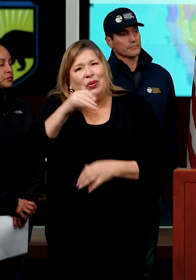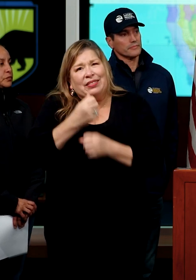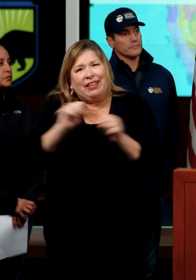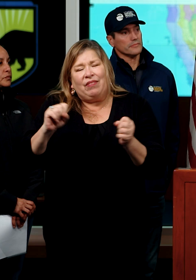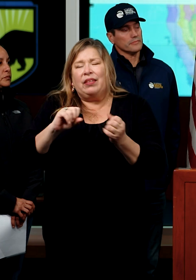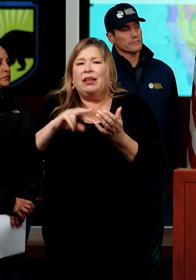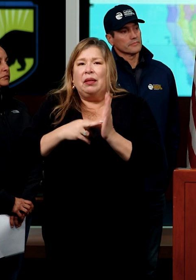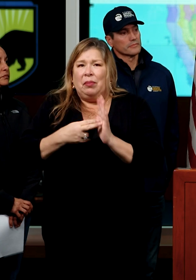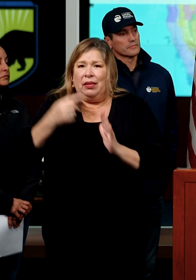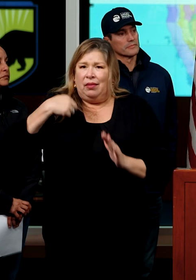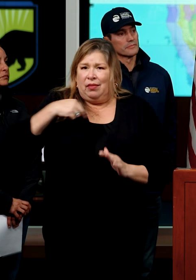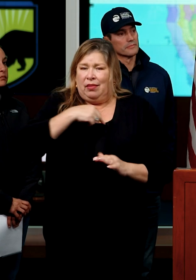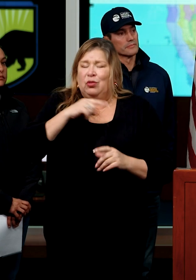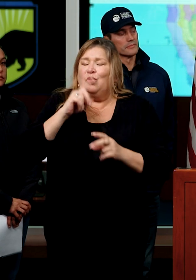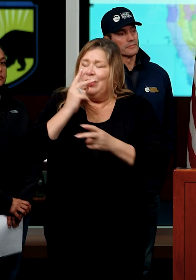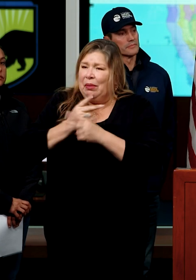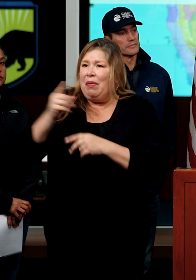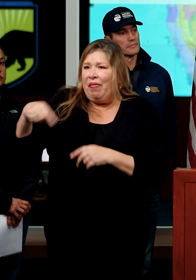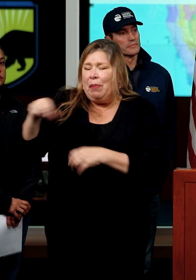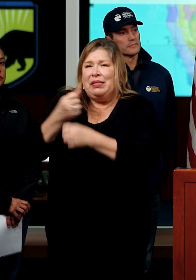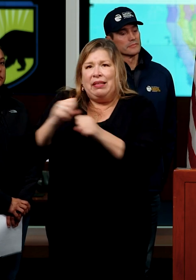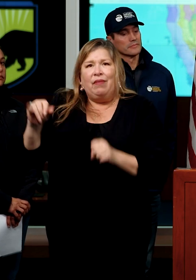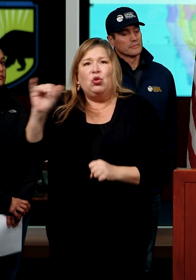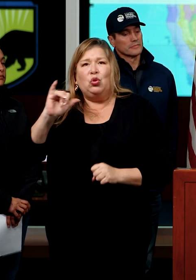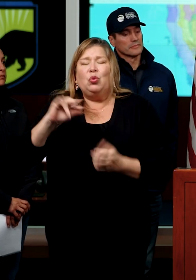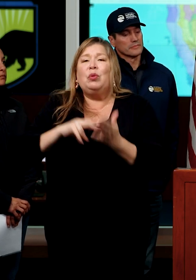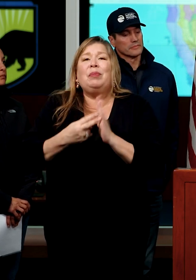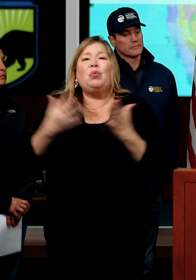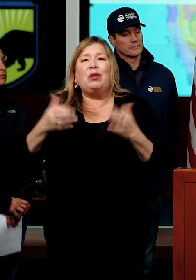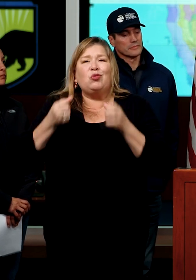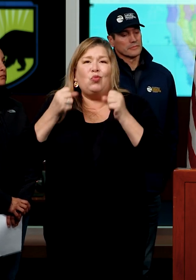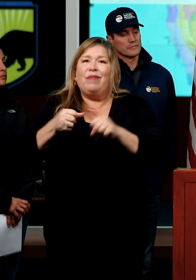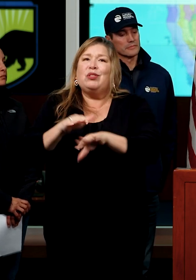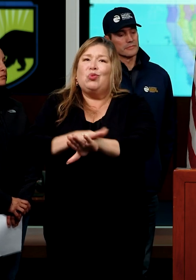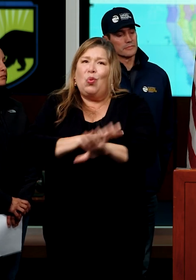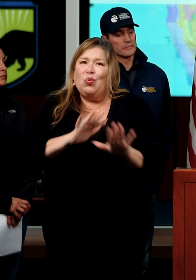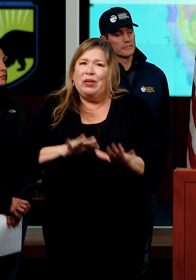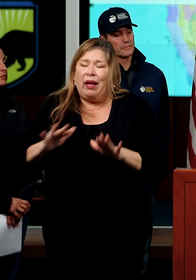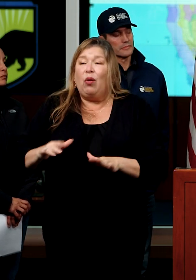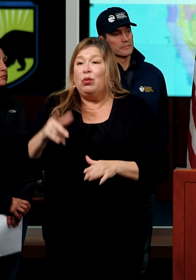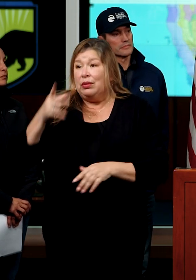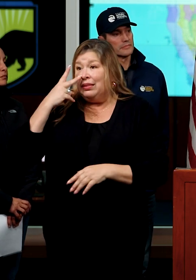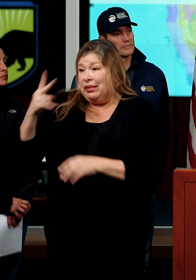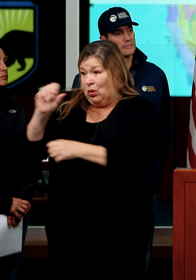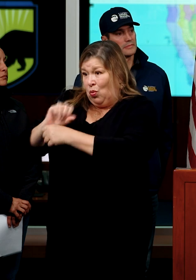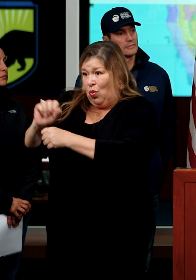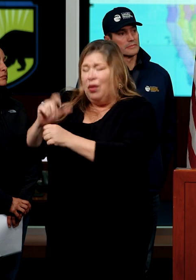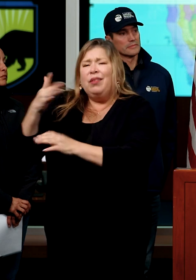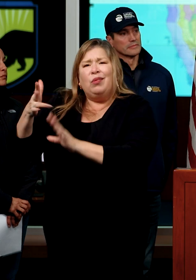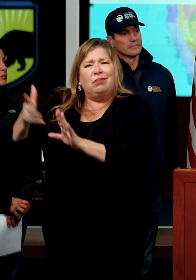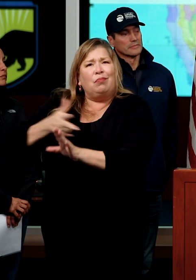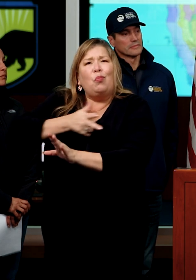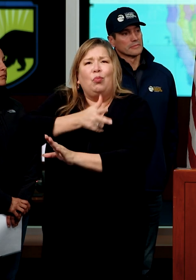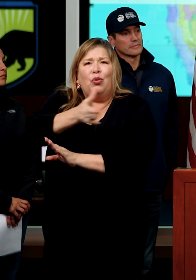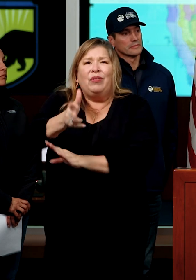all return home as well and let's keep them safe. So, please, slow down. Please move over. Let's be safe and stay